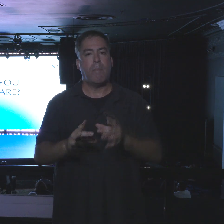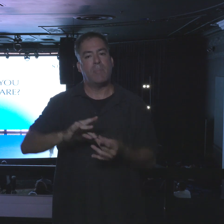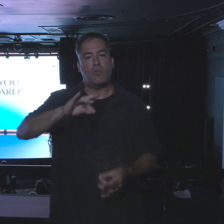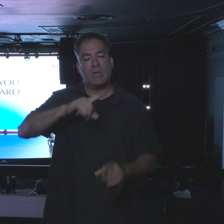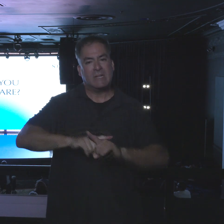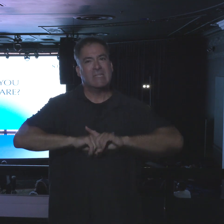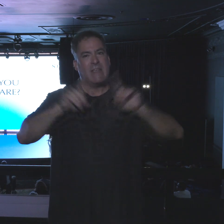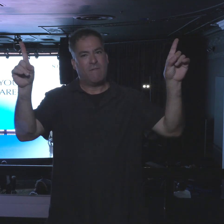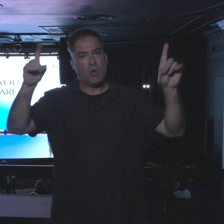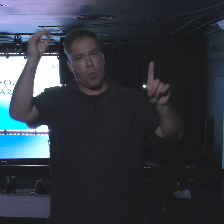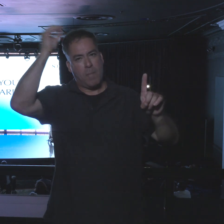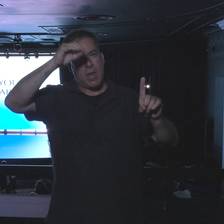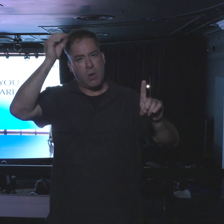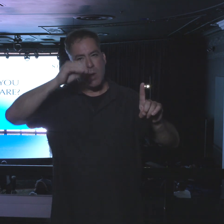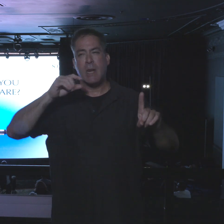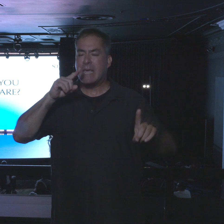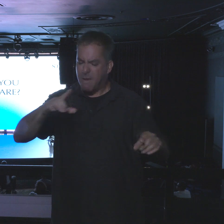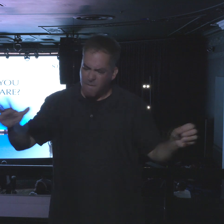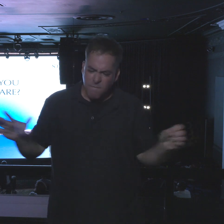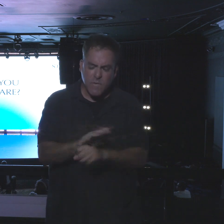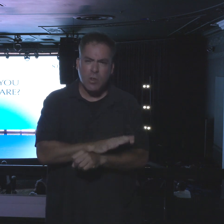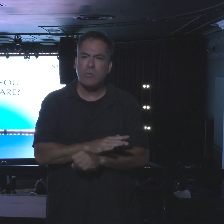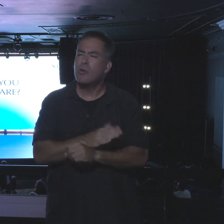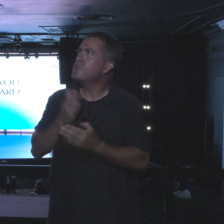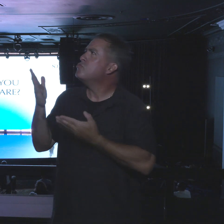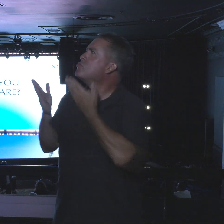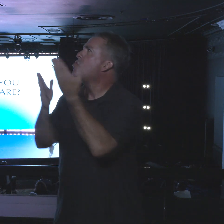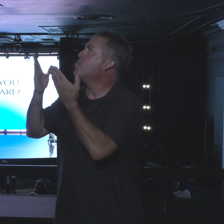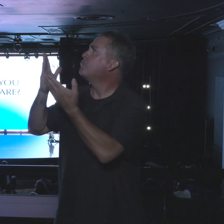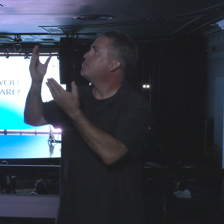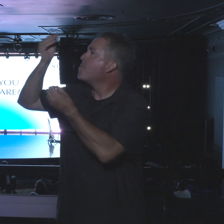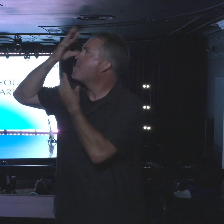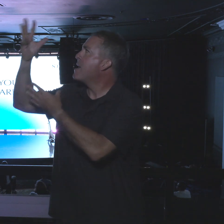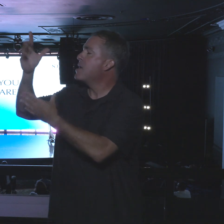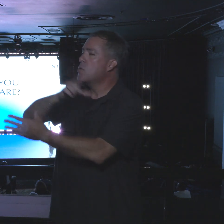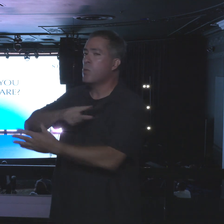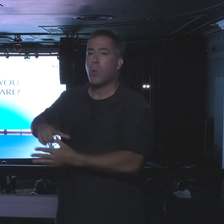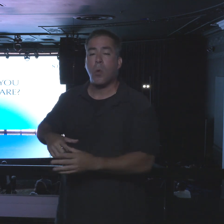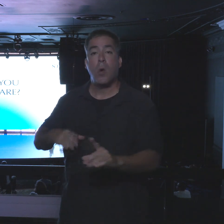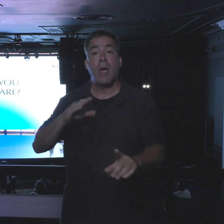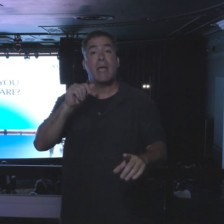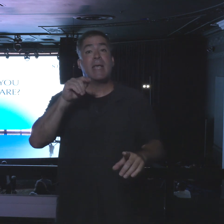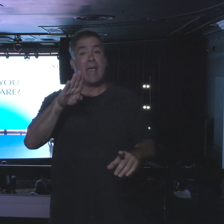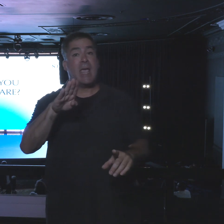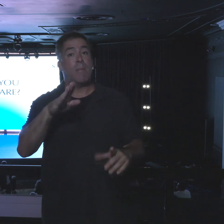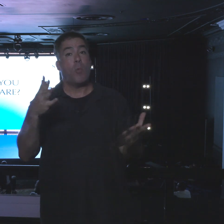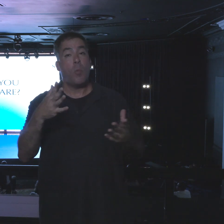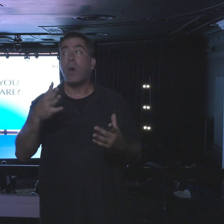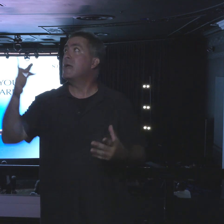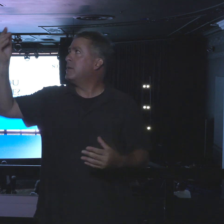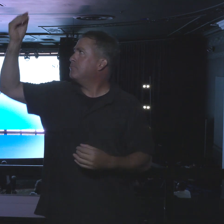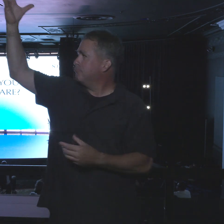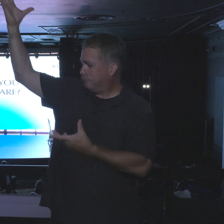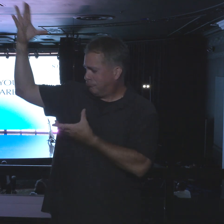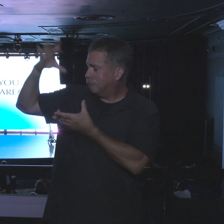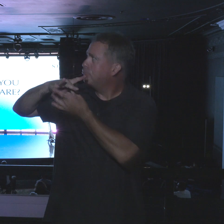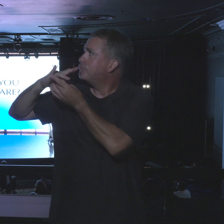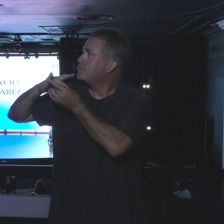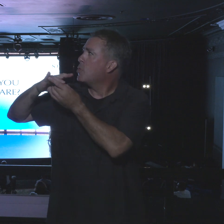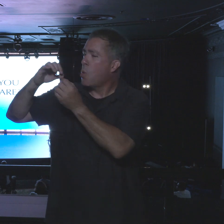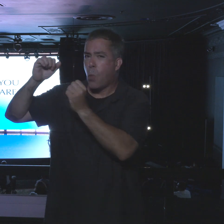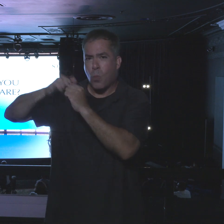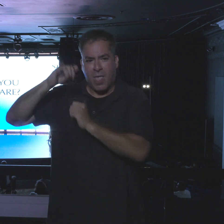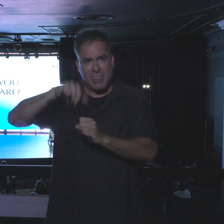served the Lord. So in other words, anything Caleb did totally included God in this